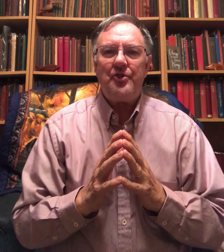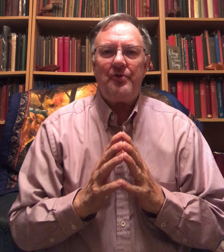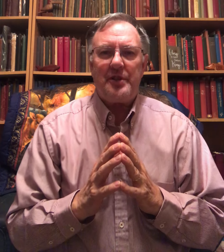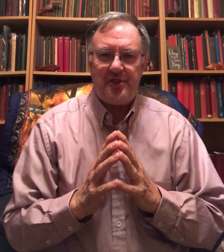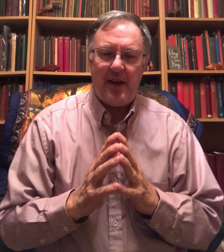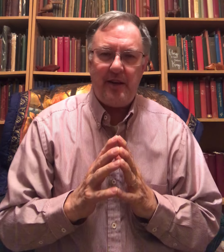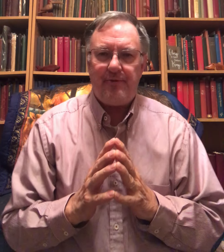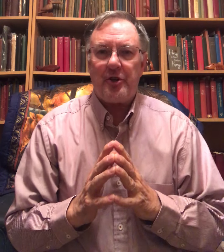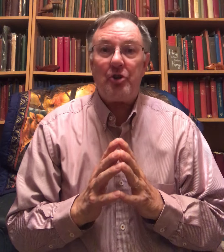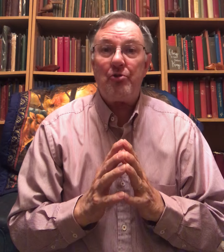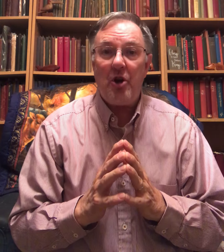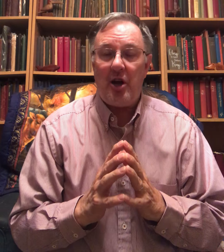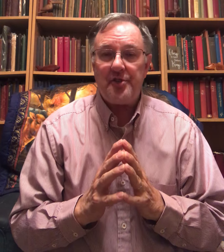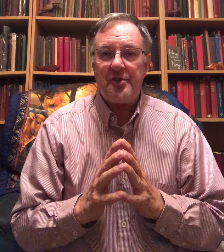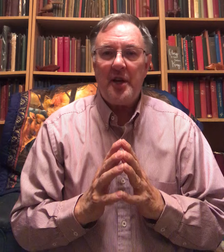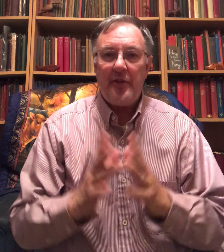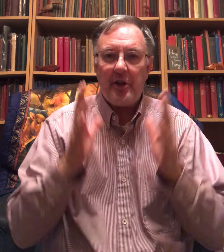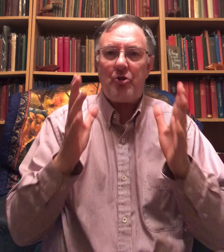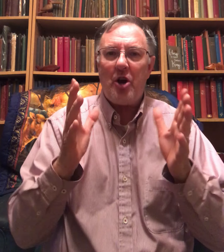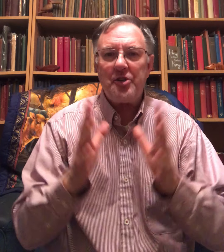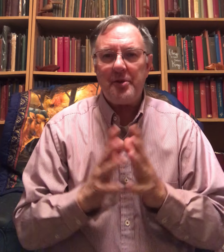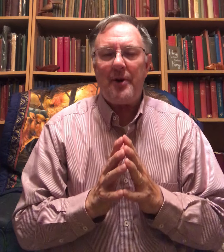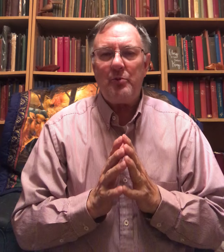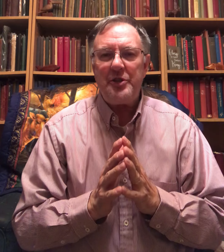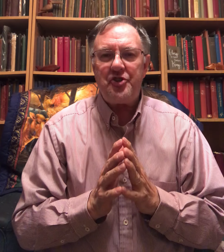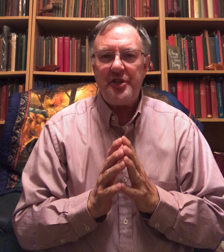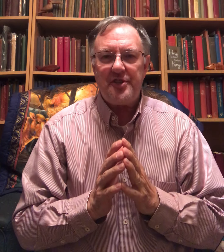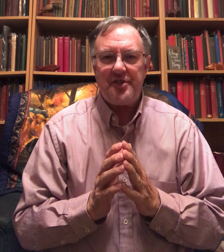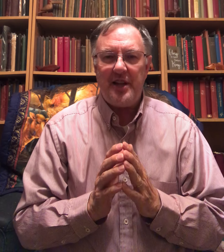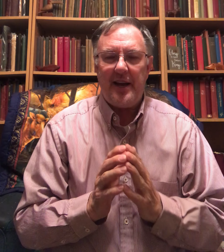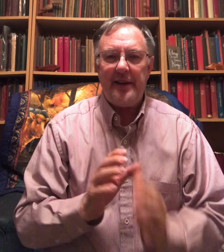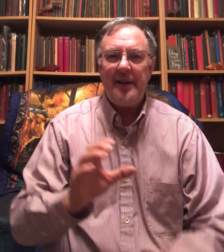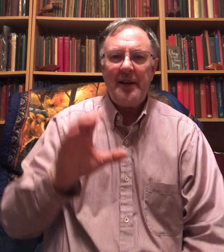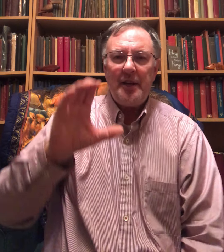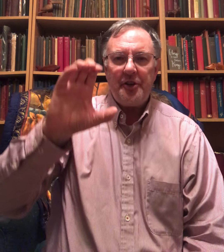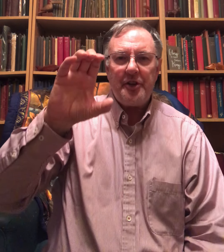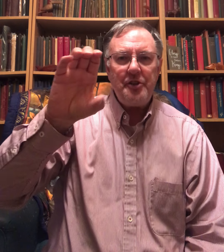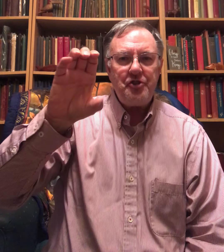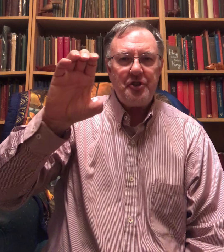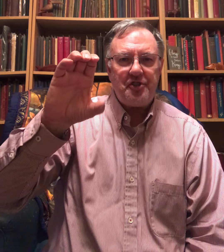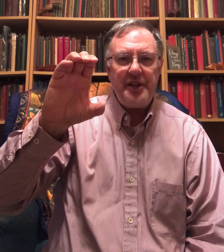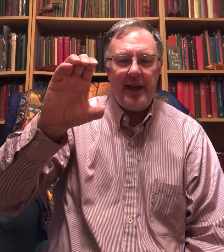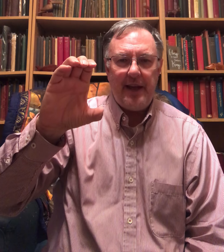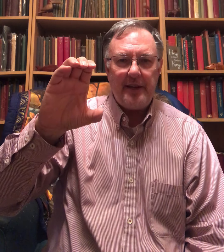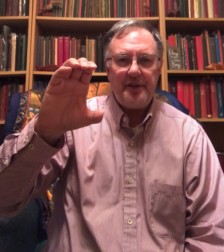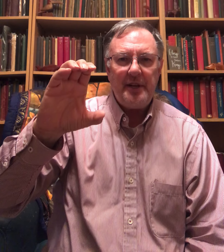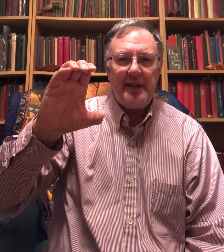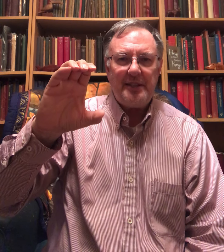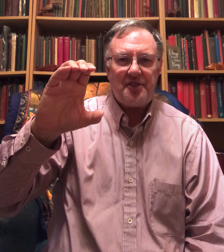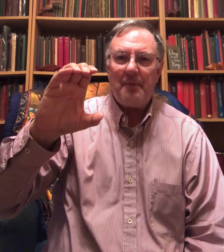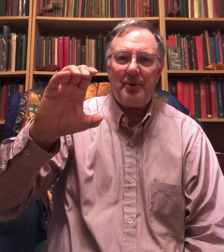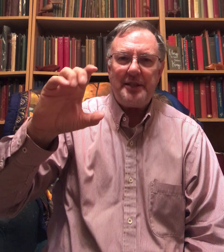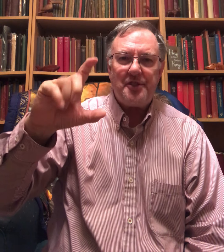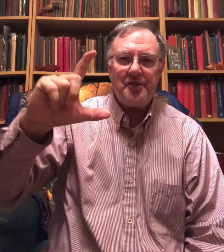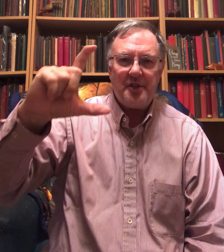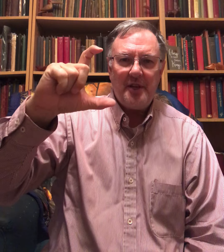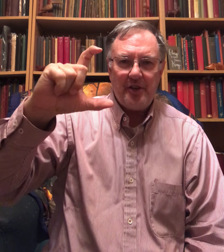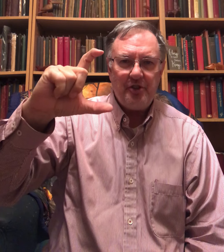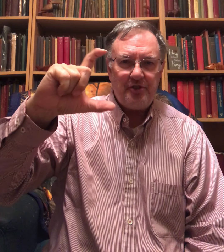you a sign for cross, the cross upon which Jesus died. You're going to use your C hand. In some places, you'll